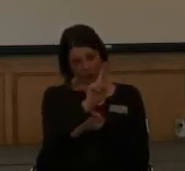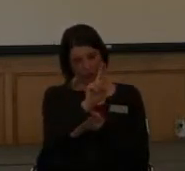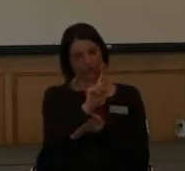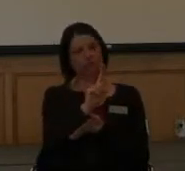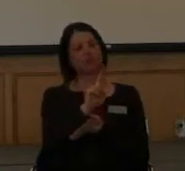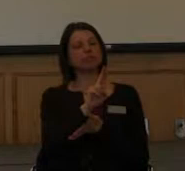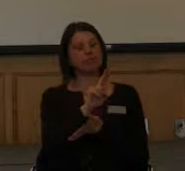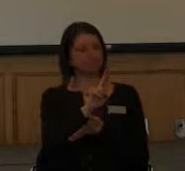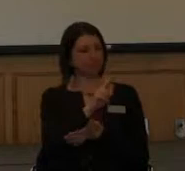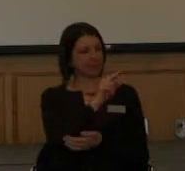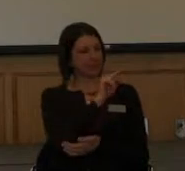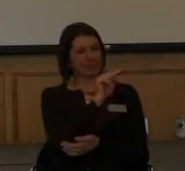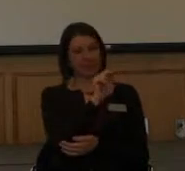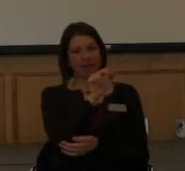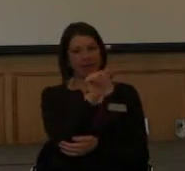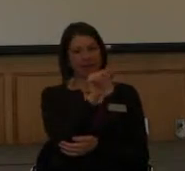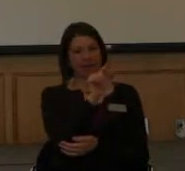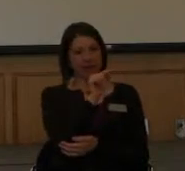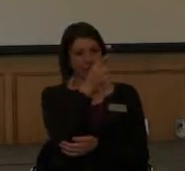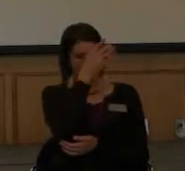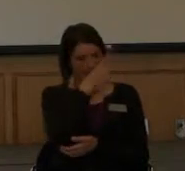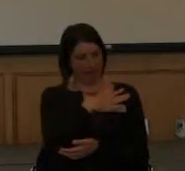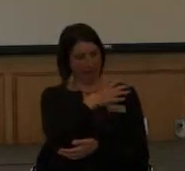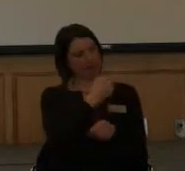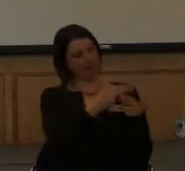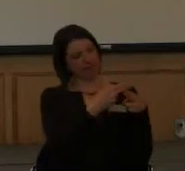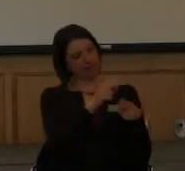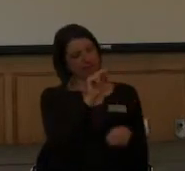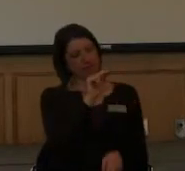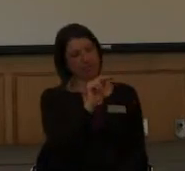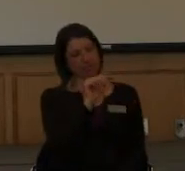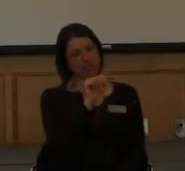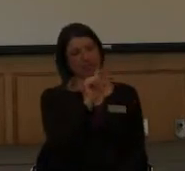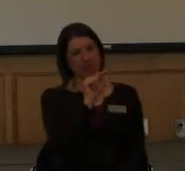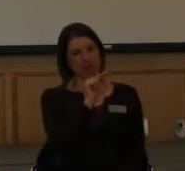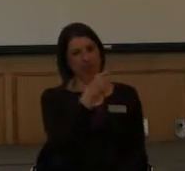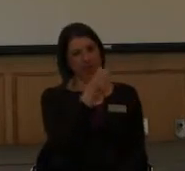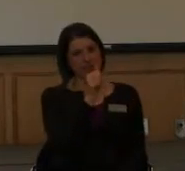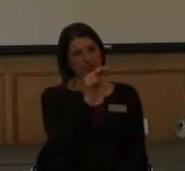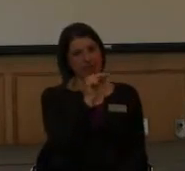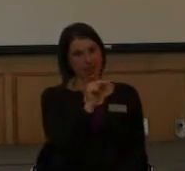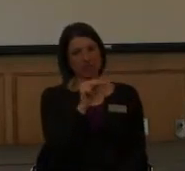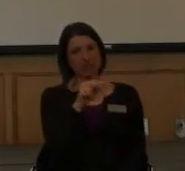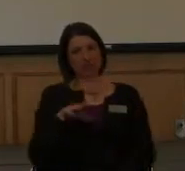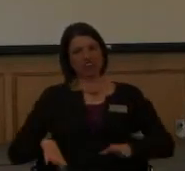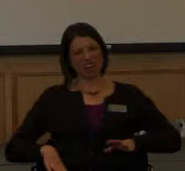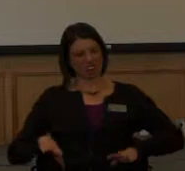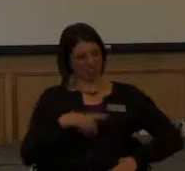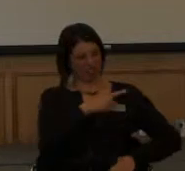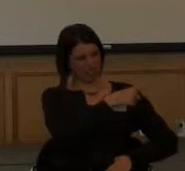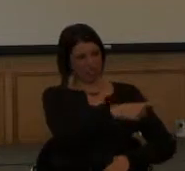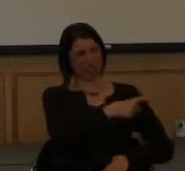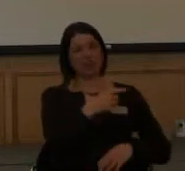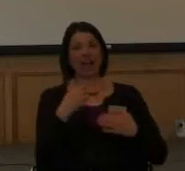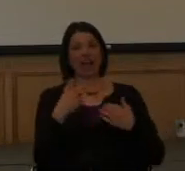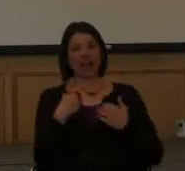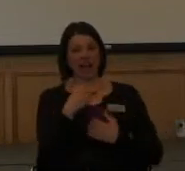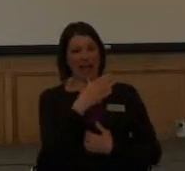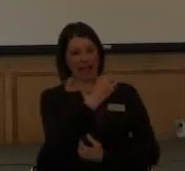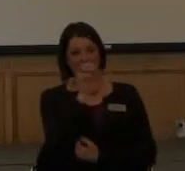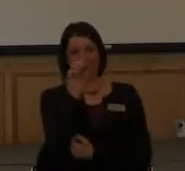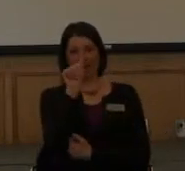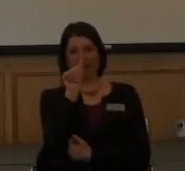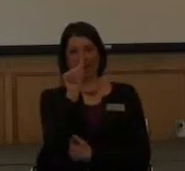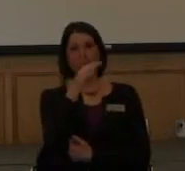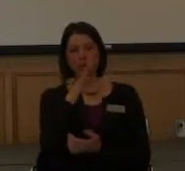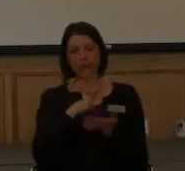Nathan and Ashley, Nathan was actually in the Navy. And they had a 12 passenger van. We got